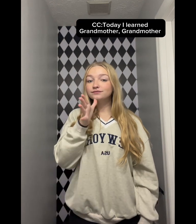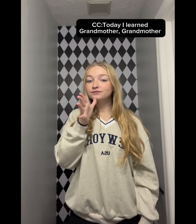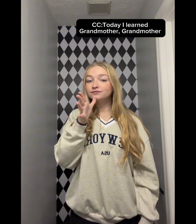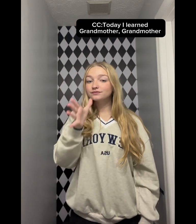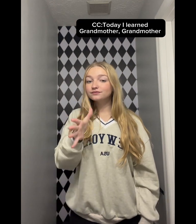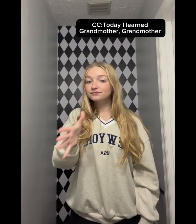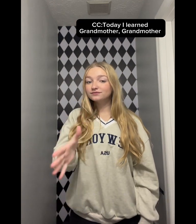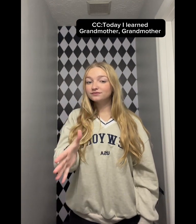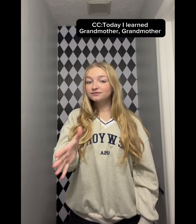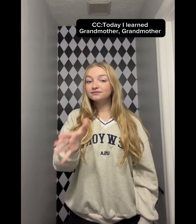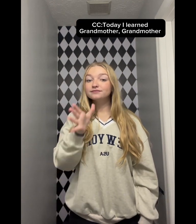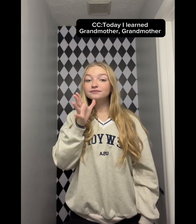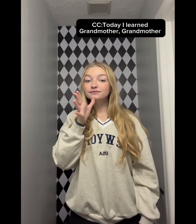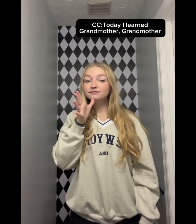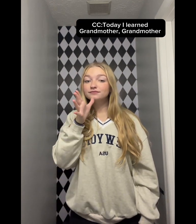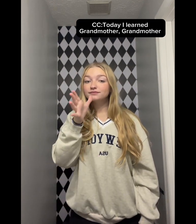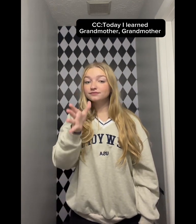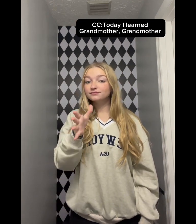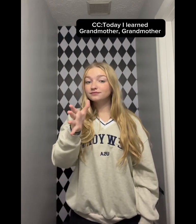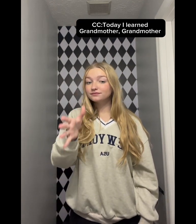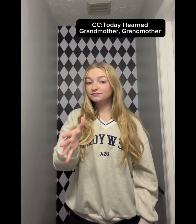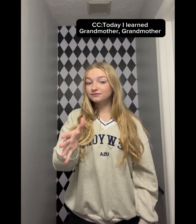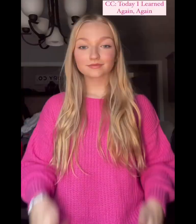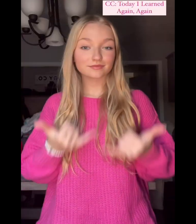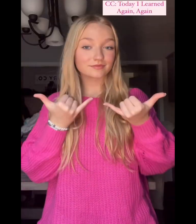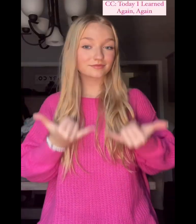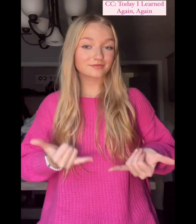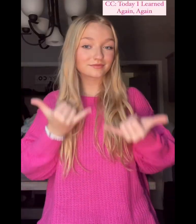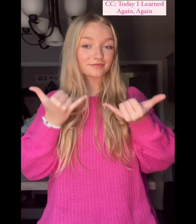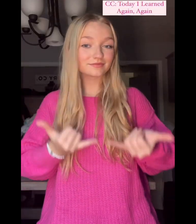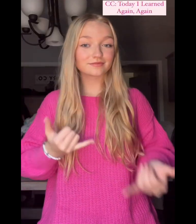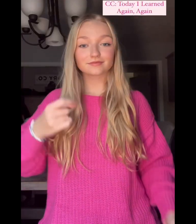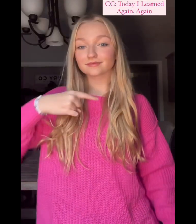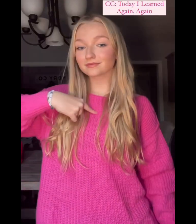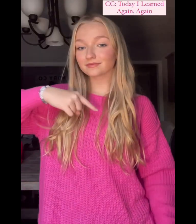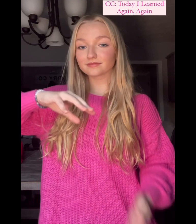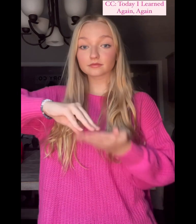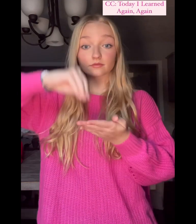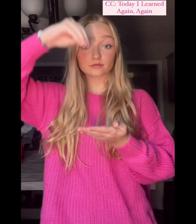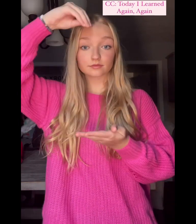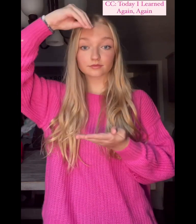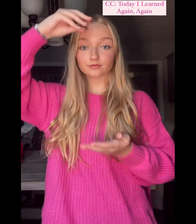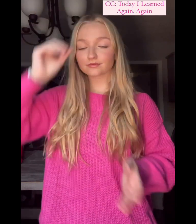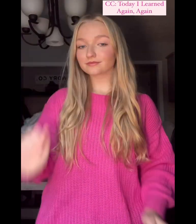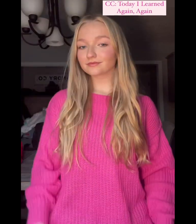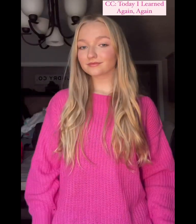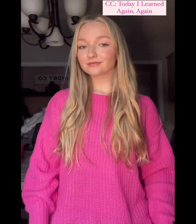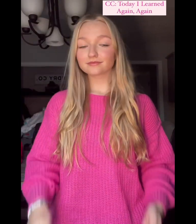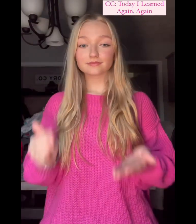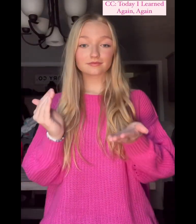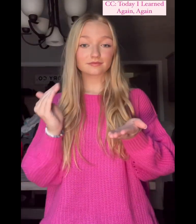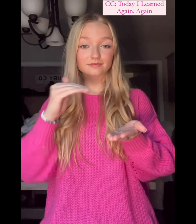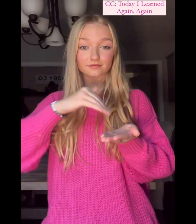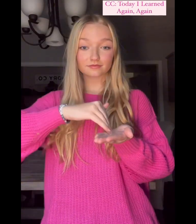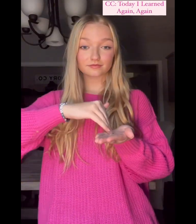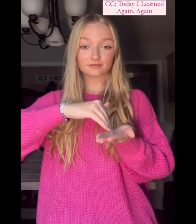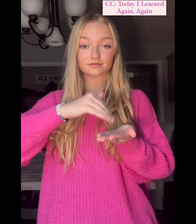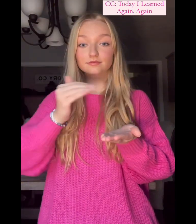Grandmother Grandmother Today I learned Again Again